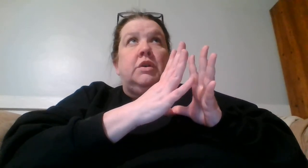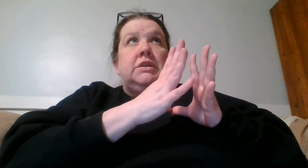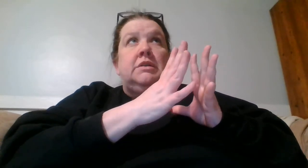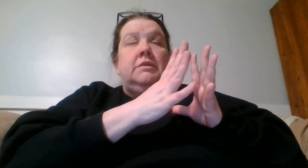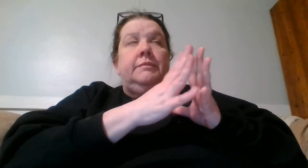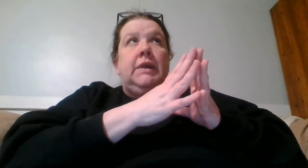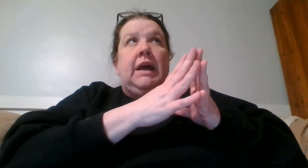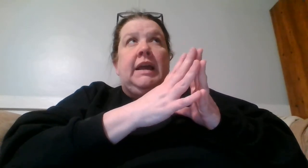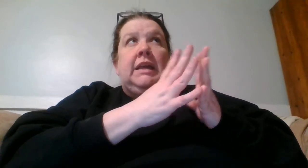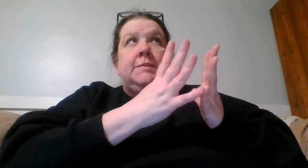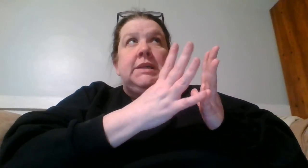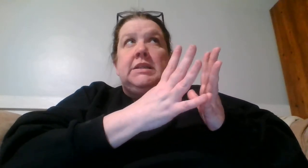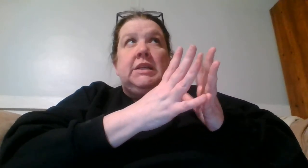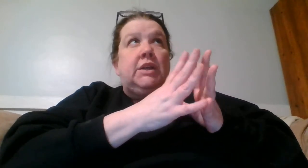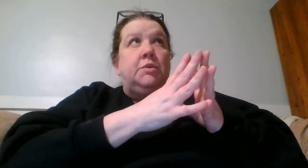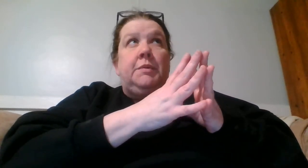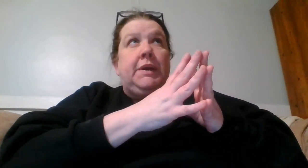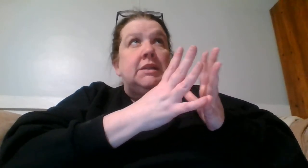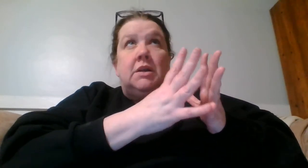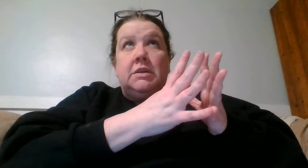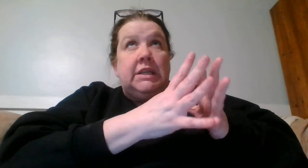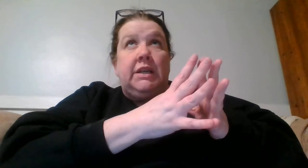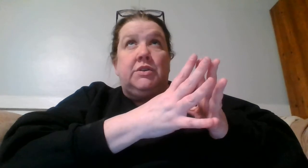I keep saying teenager but my kids aren't teenagers